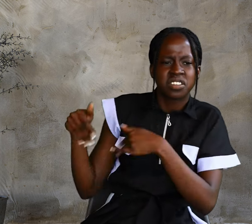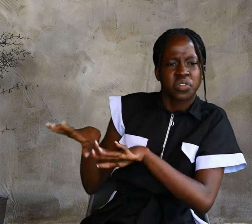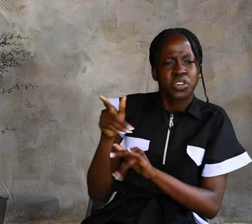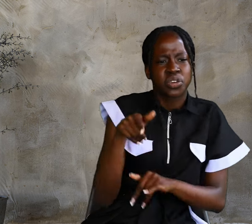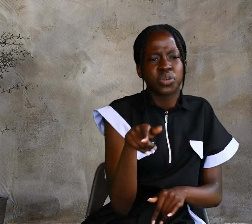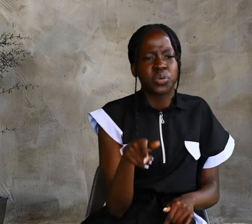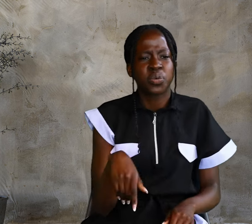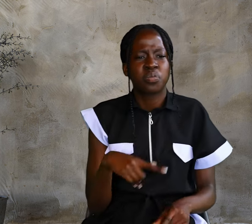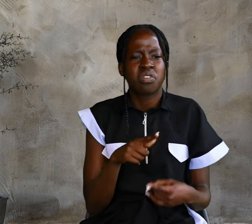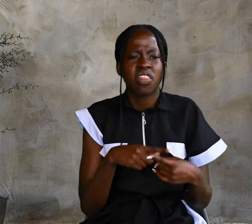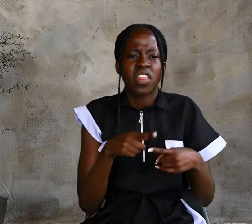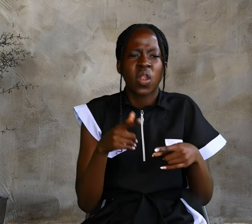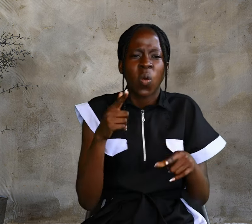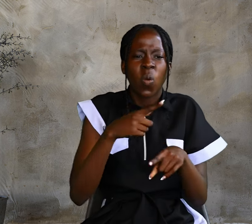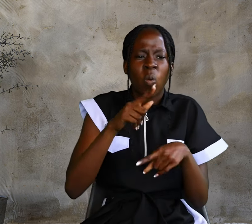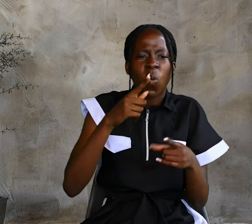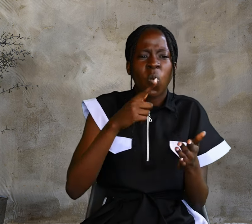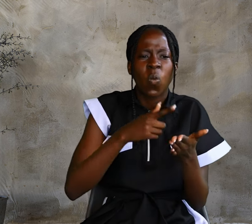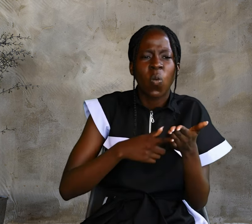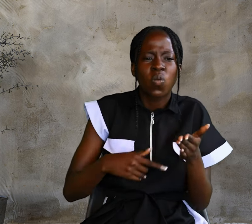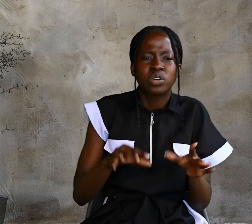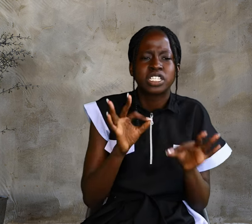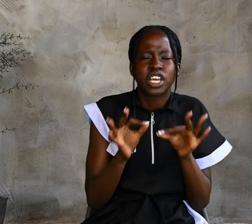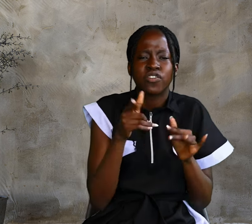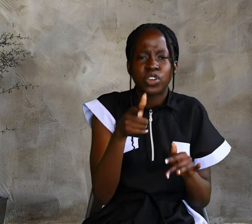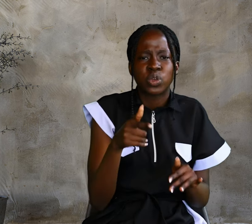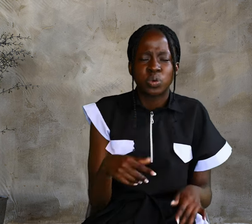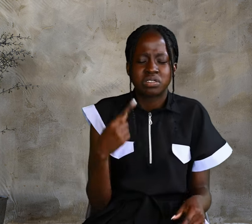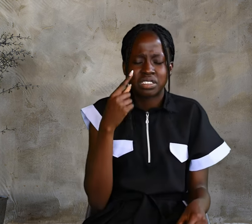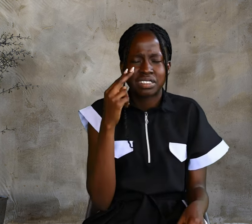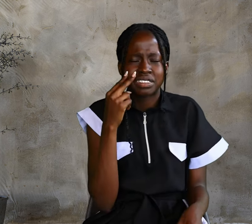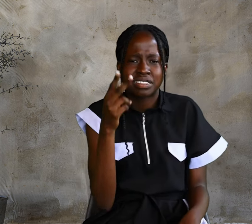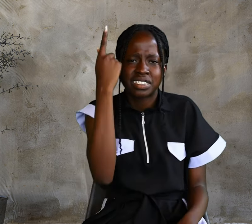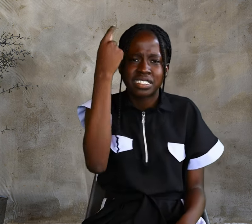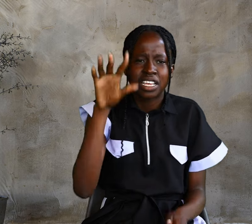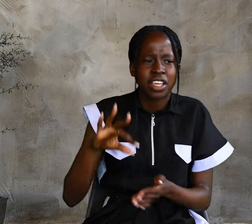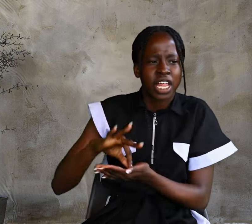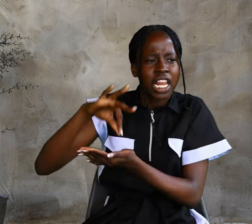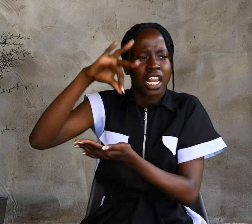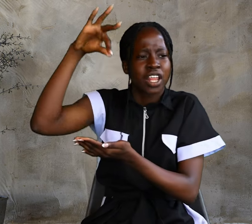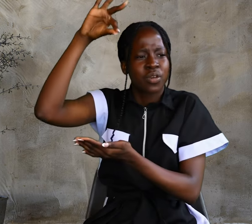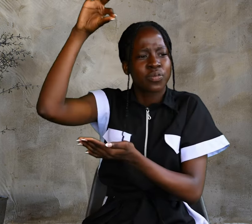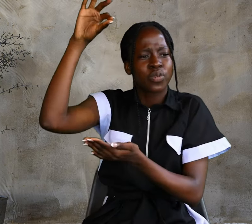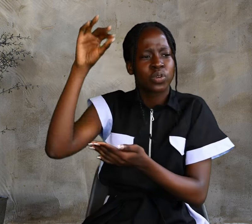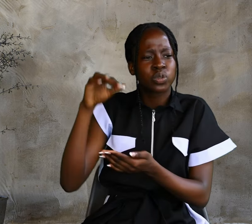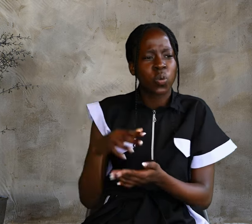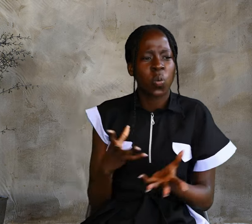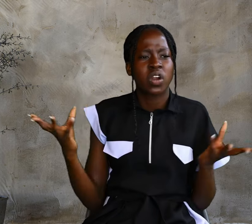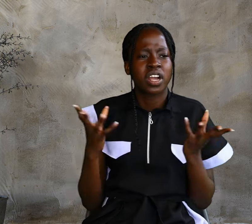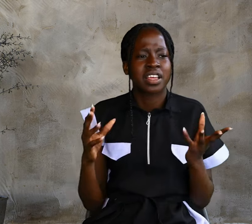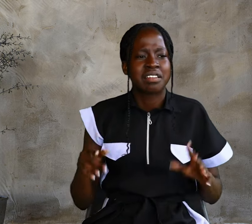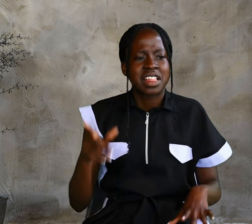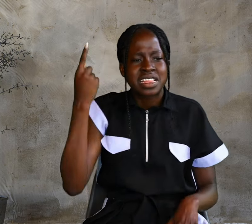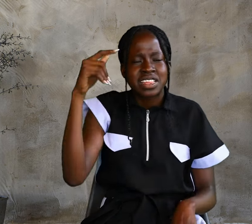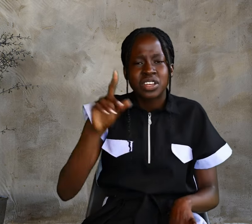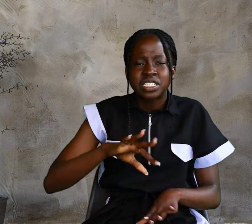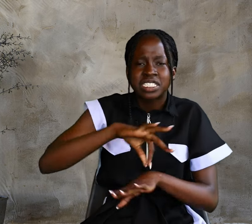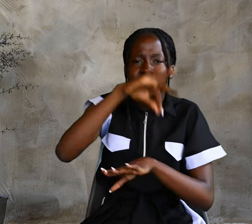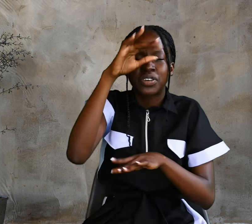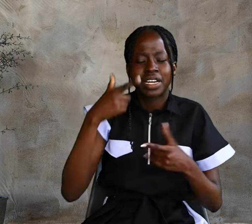Then what if you see the Son of Man ascend to where He was before? The Spirit gives life. The